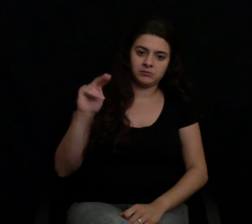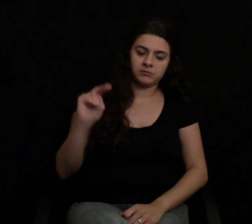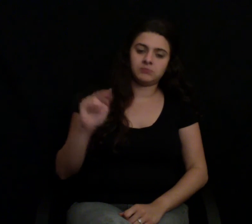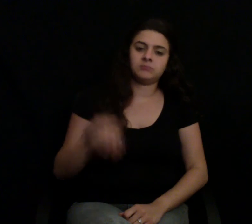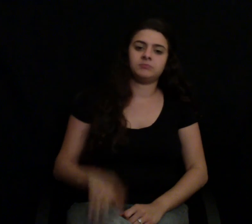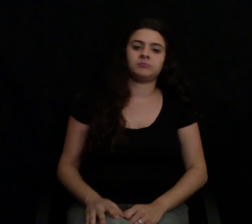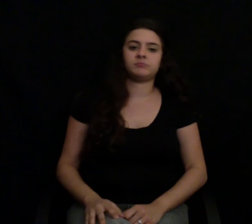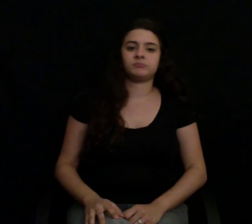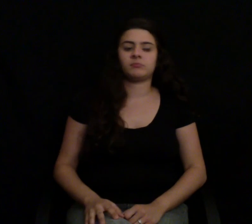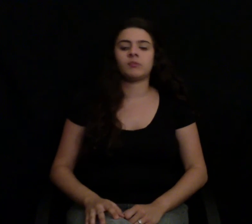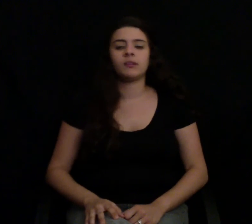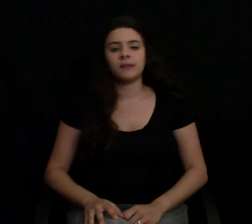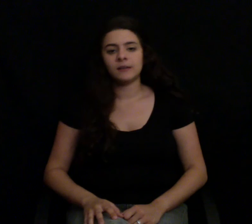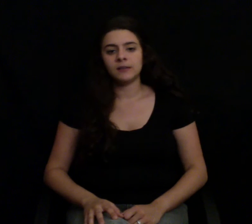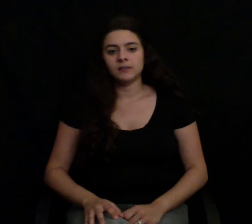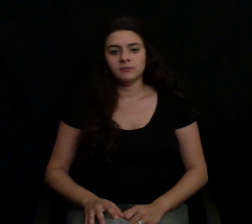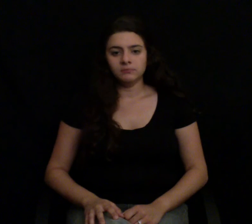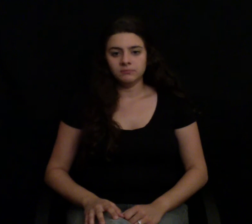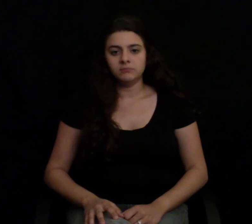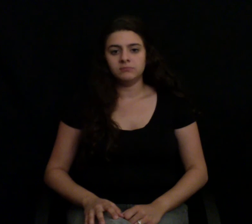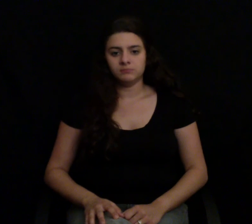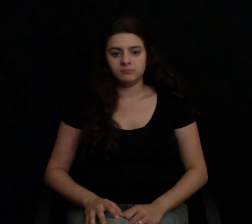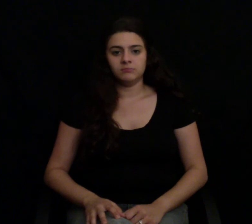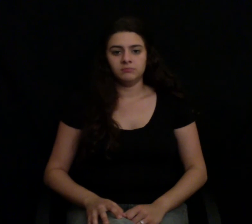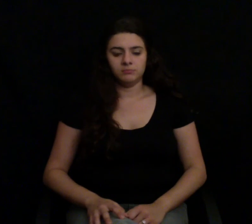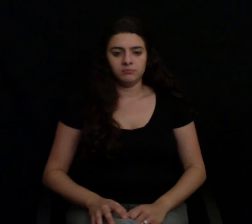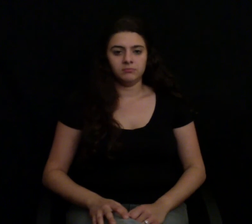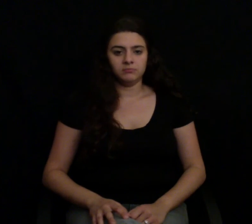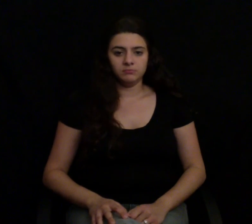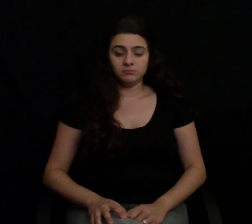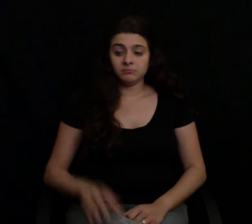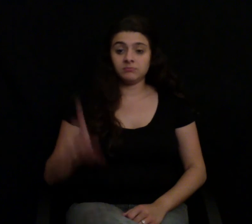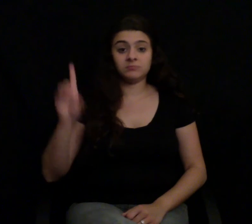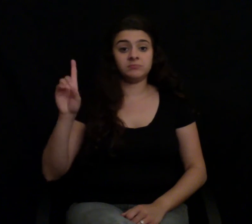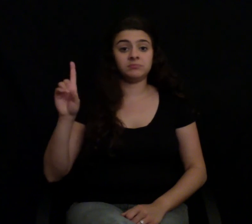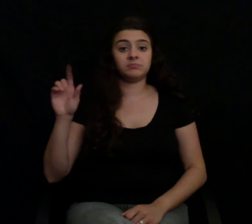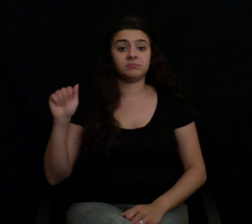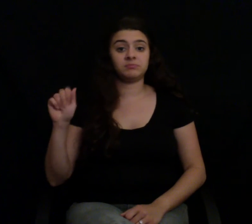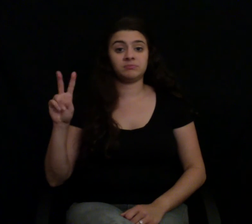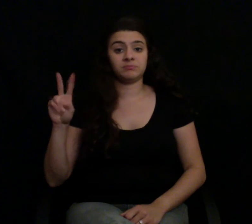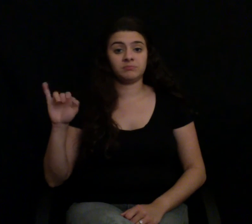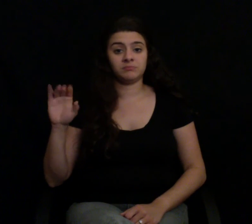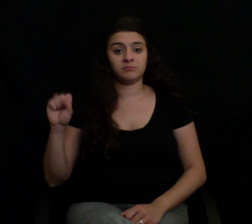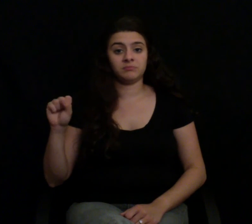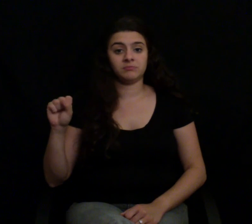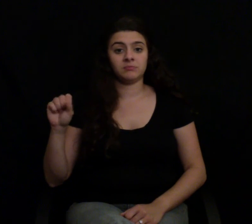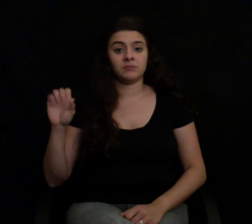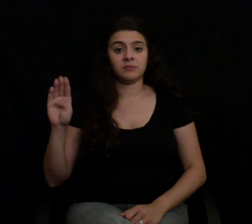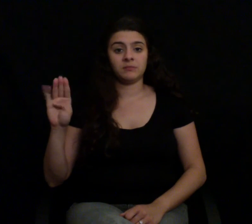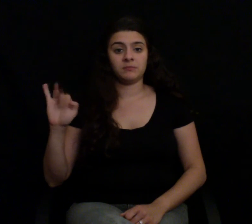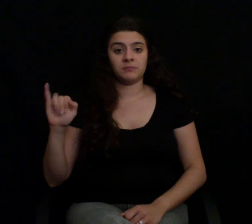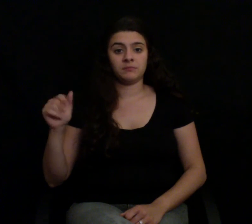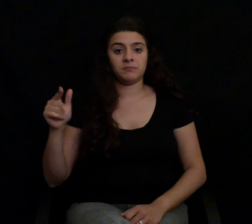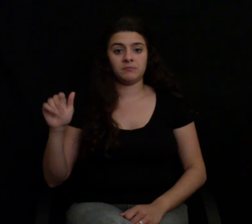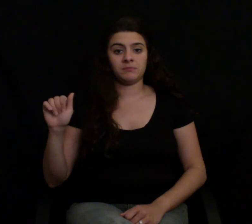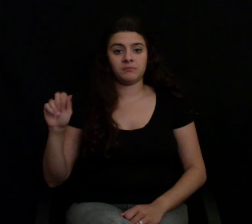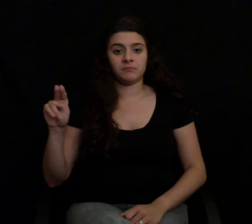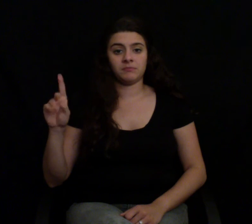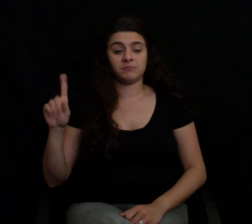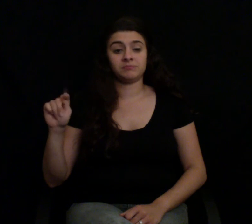overall store, Davis Big and Tall. Davis Big and Tall is not yet a sponsor of this podcast, but dare to dream. Maybe one day, we're here